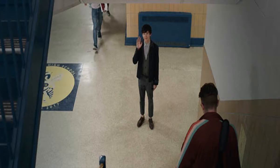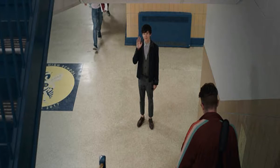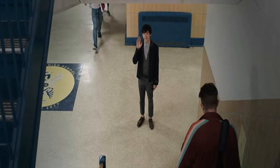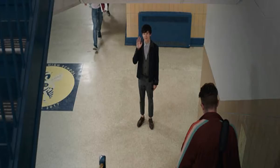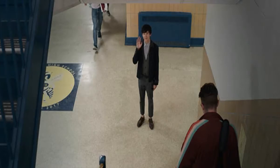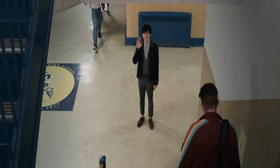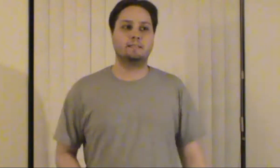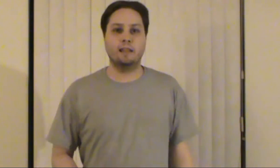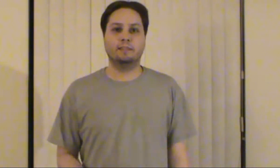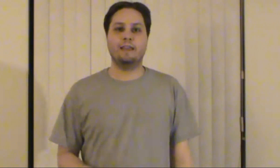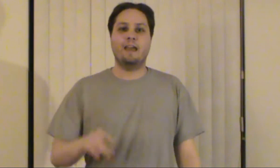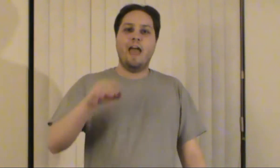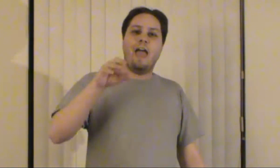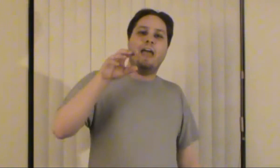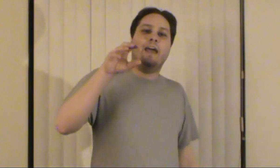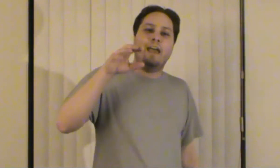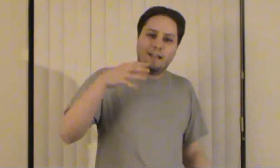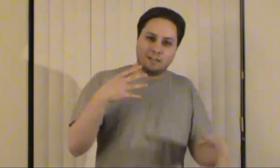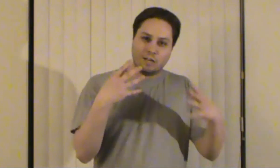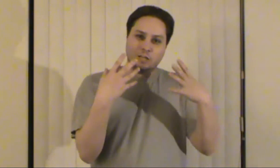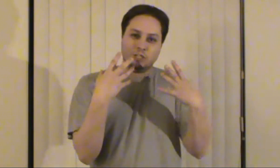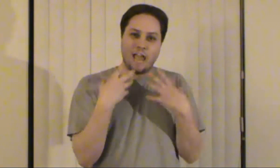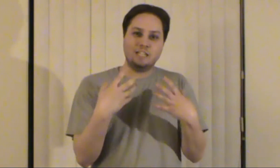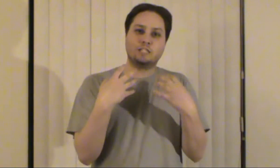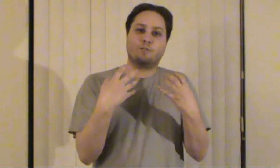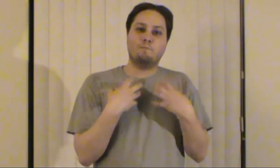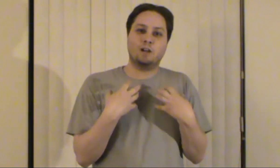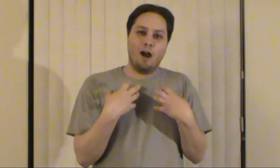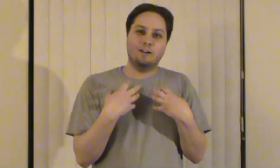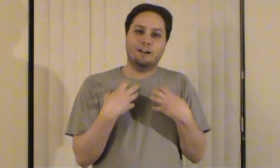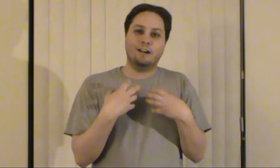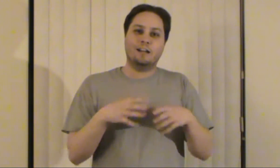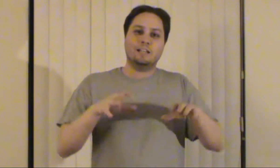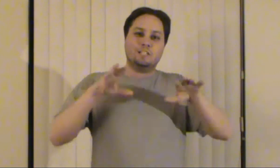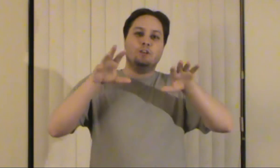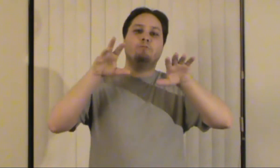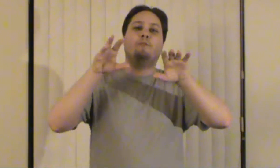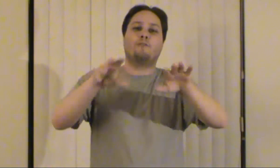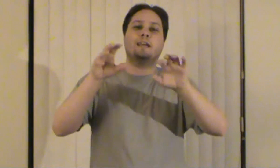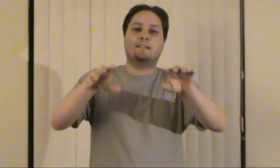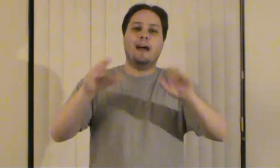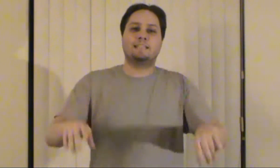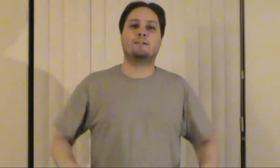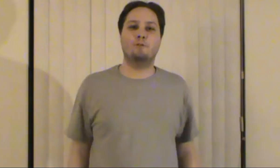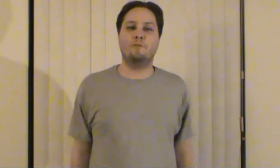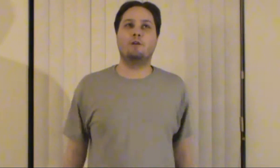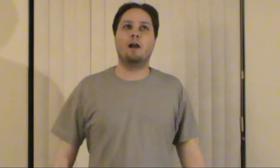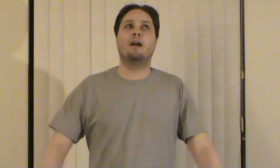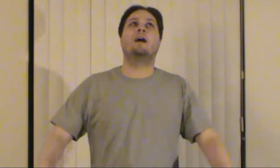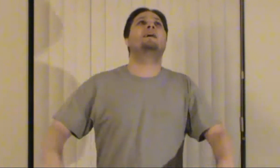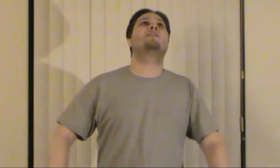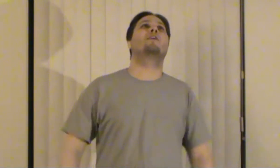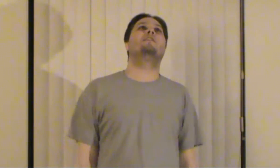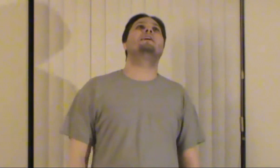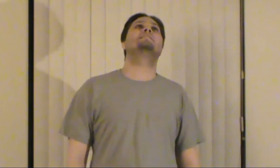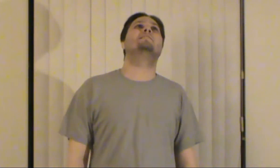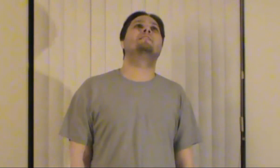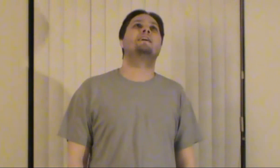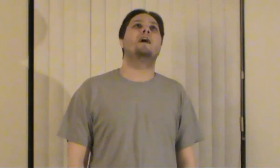at him suddenly it changes from gardner to the freaking classic movie where a girl is looking